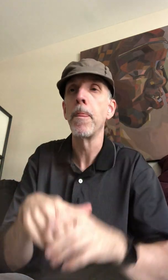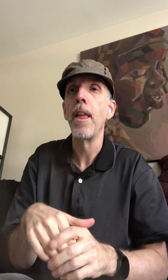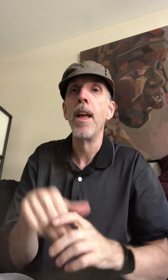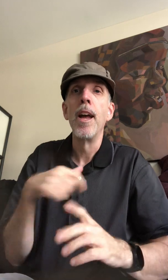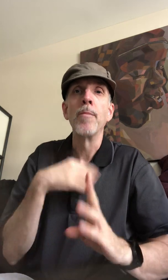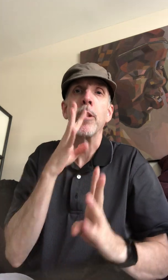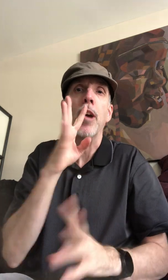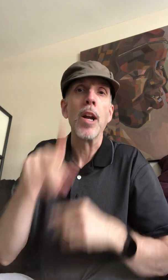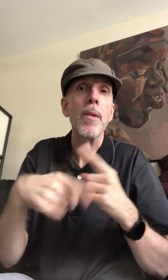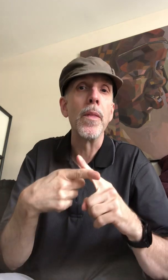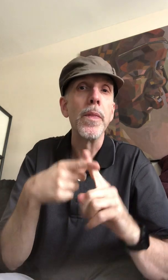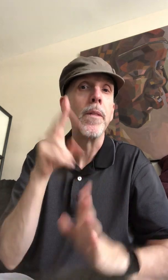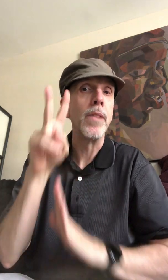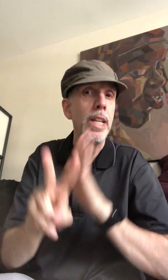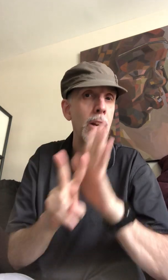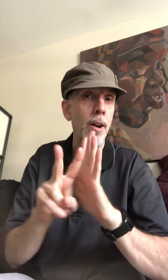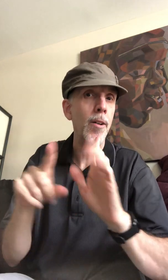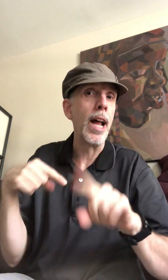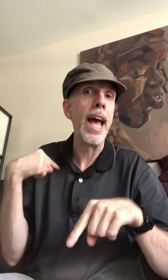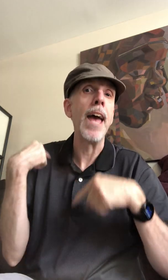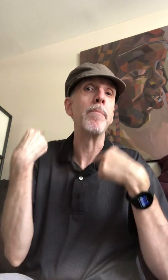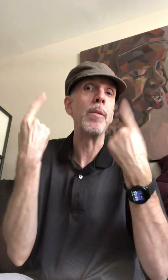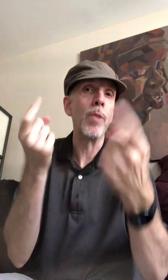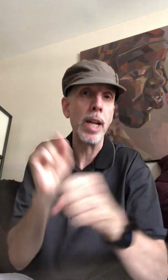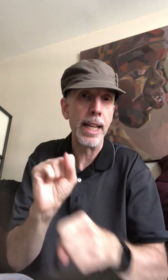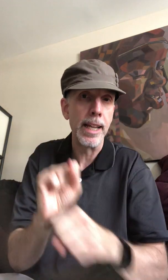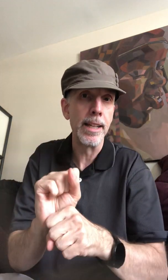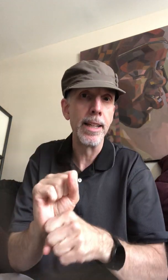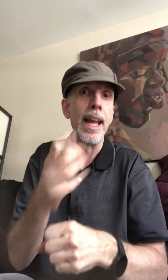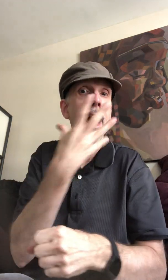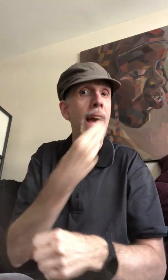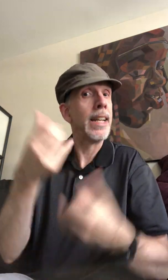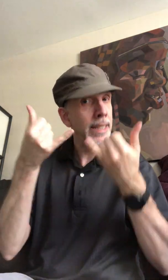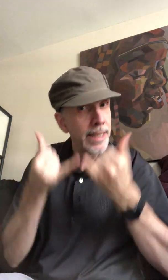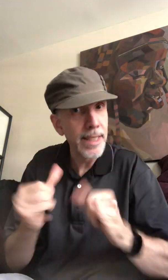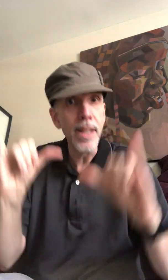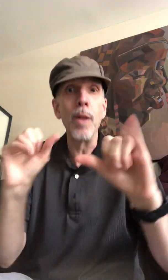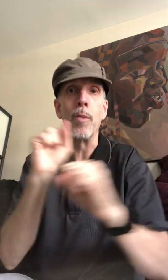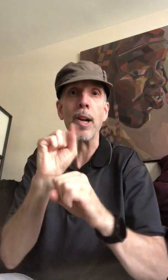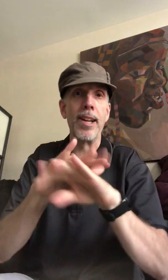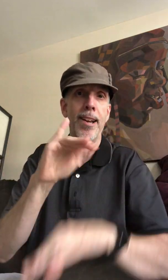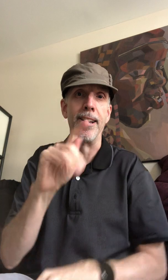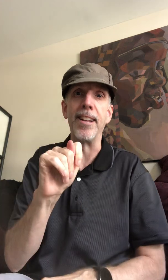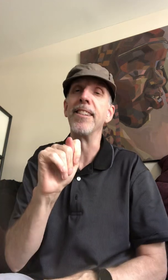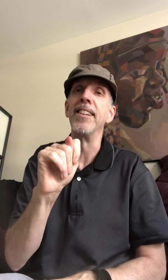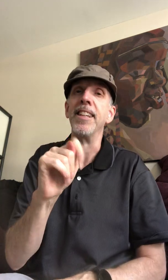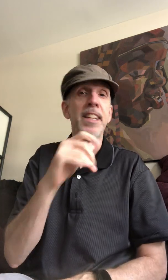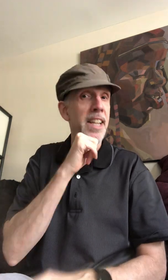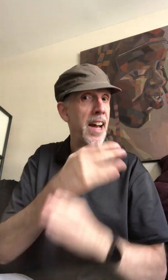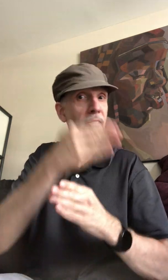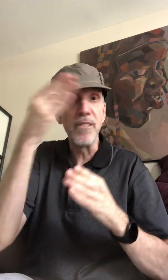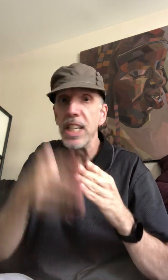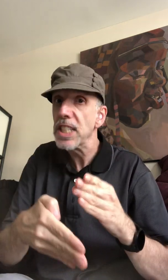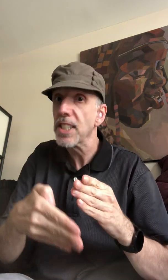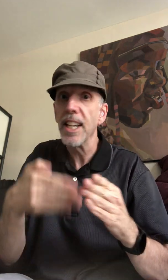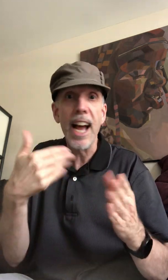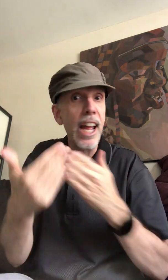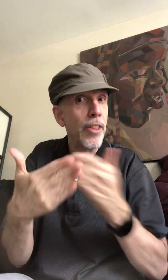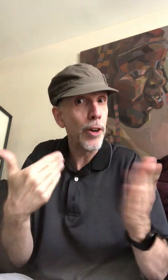I'm going to talk about the video I have been working and I'm still working on it. Not finished either.